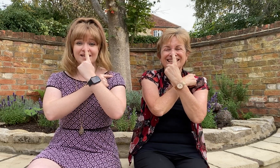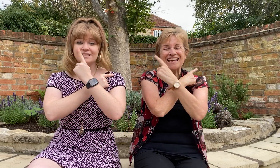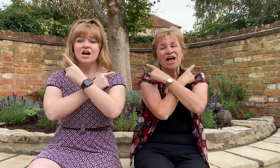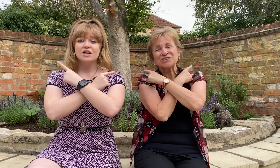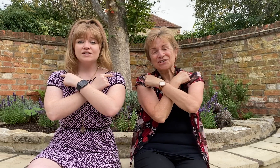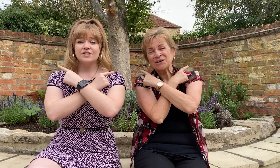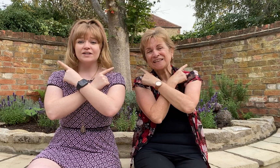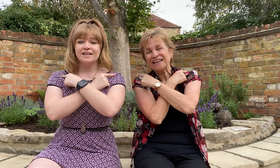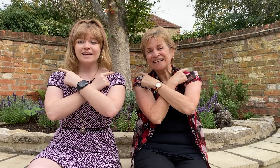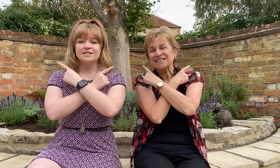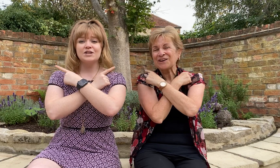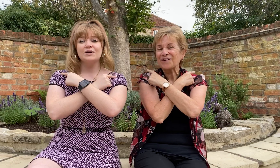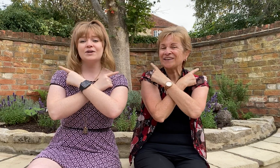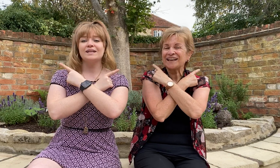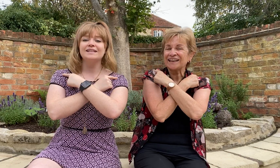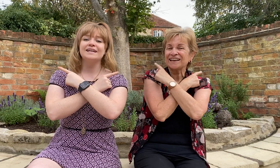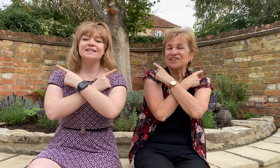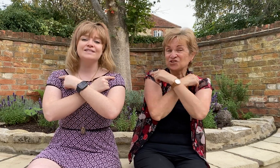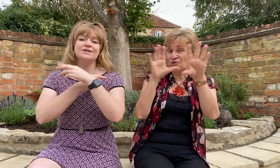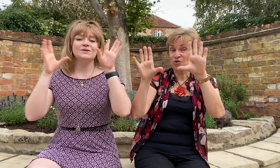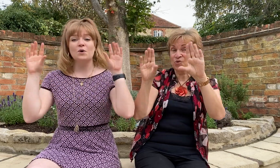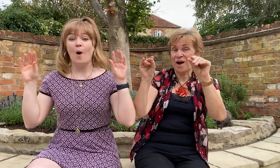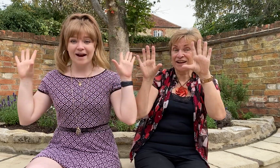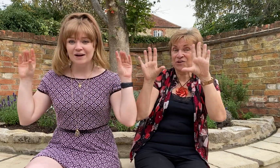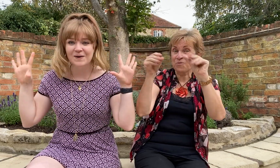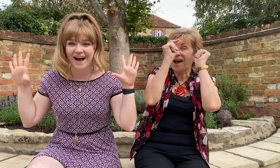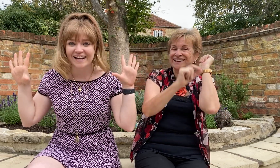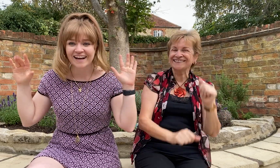is Doodly-doodly-doo, quack, quack